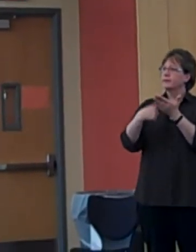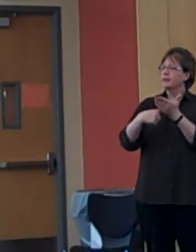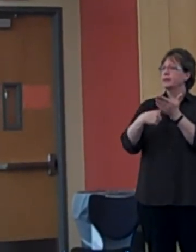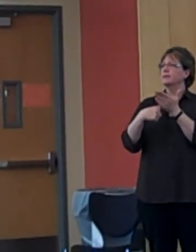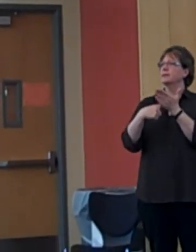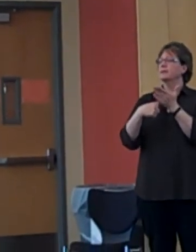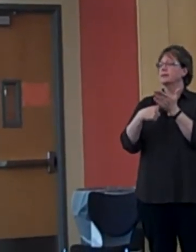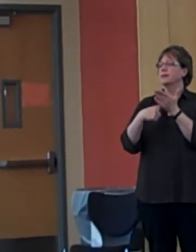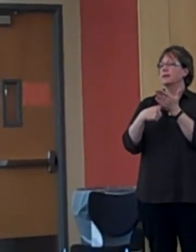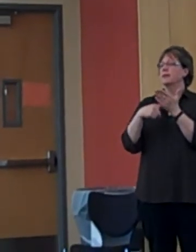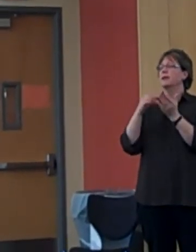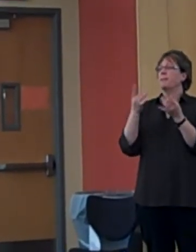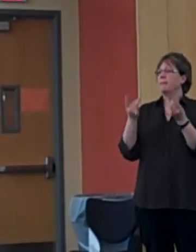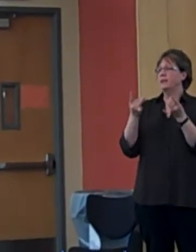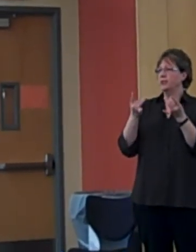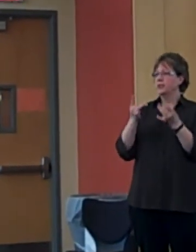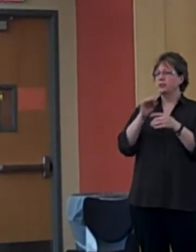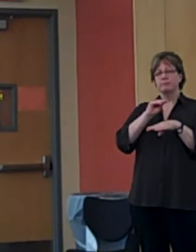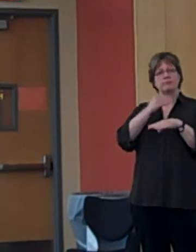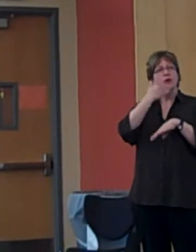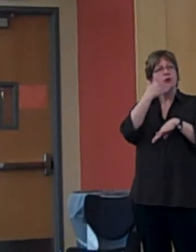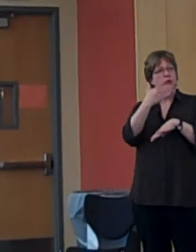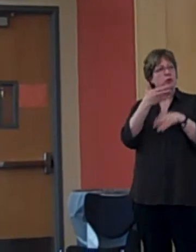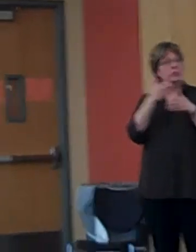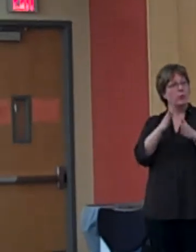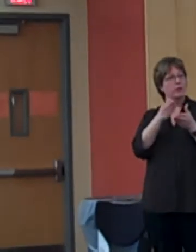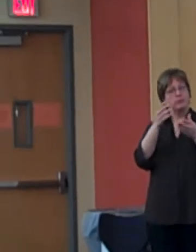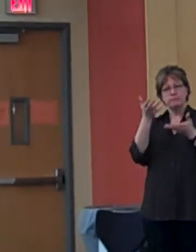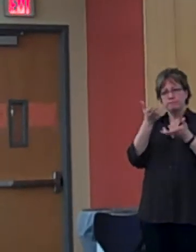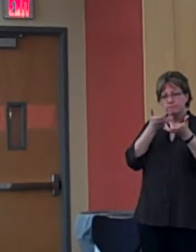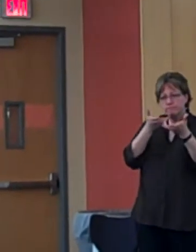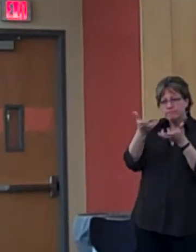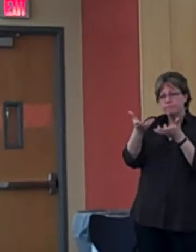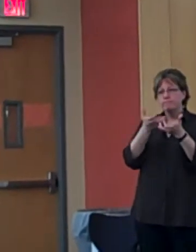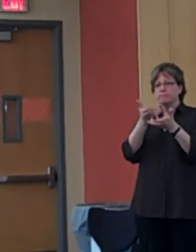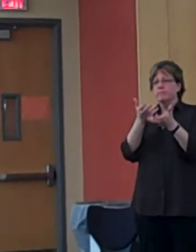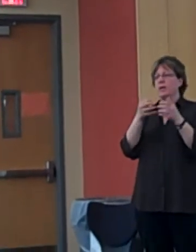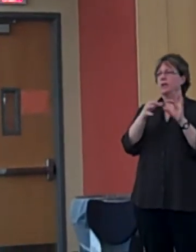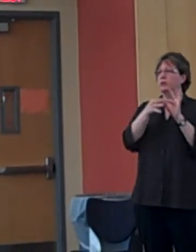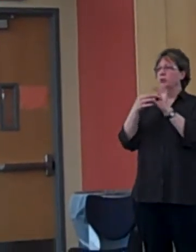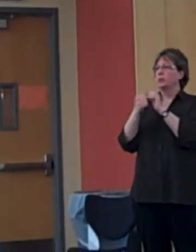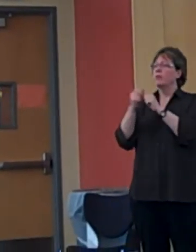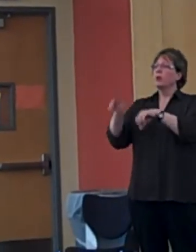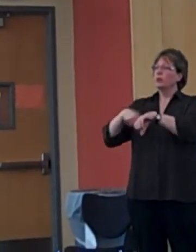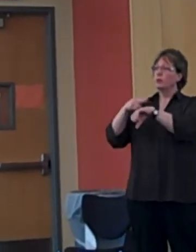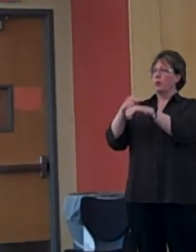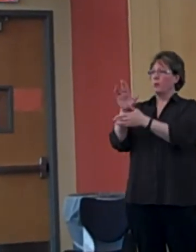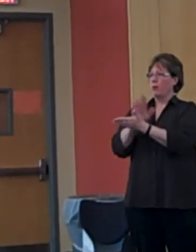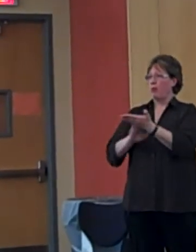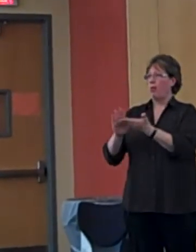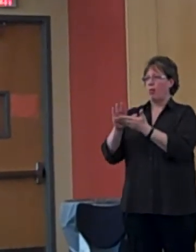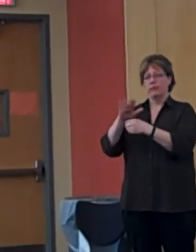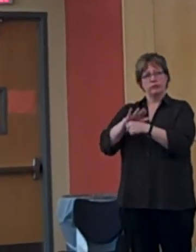effective coping strategy for those symptoms associated with normal college stressors, as outlined earlier by Gibble.